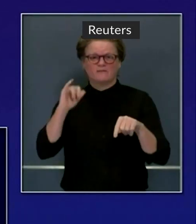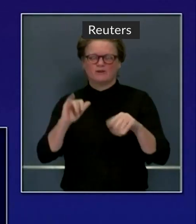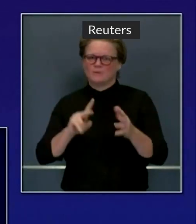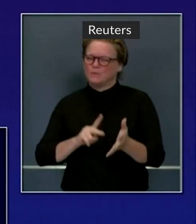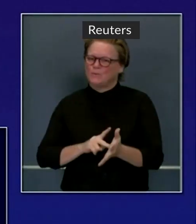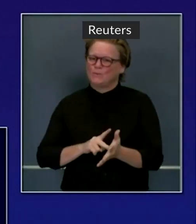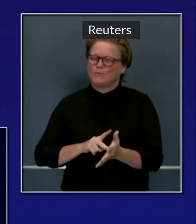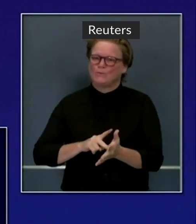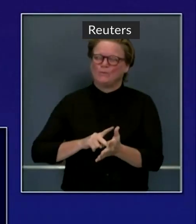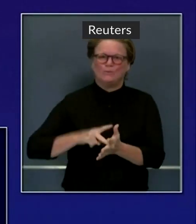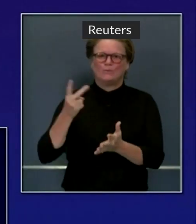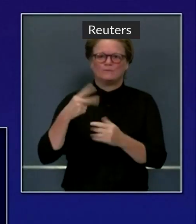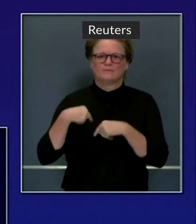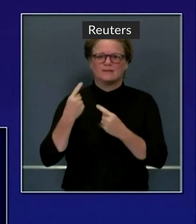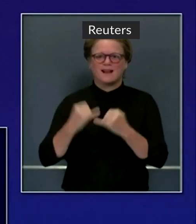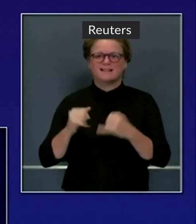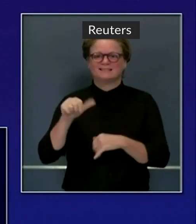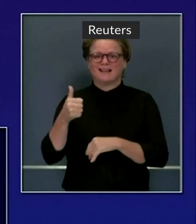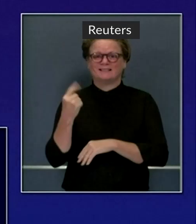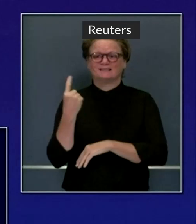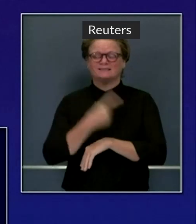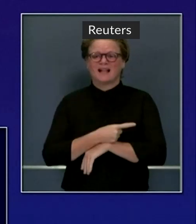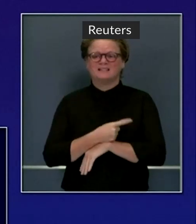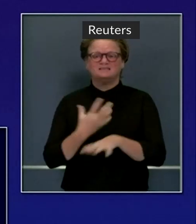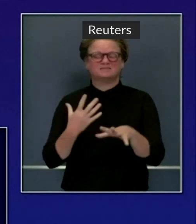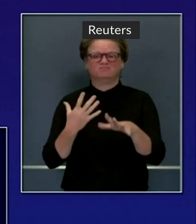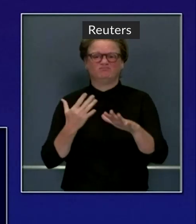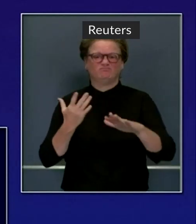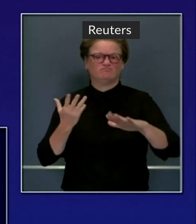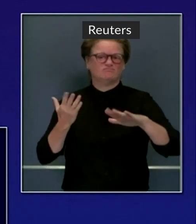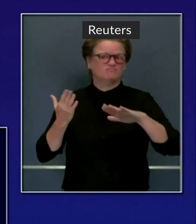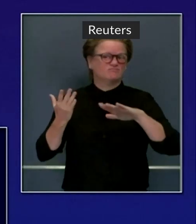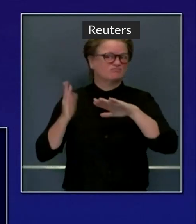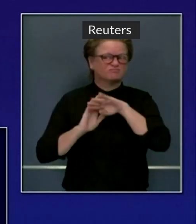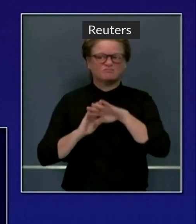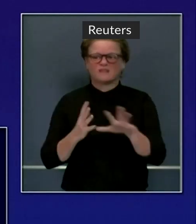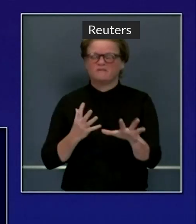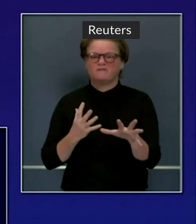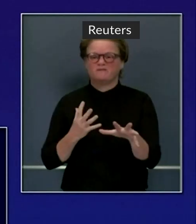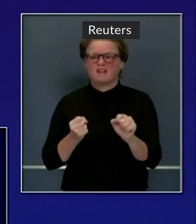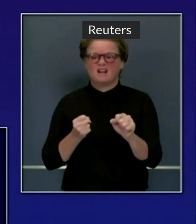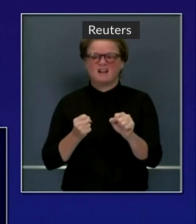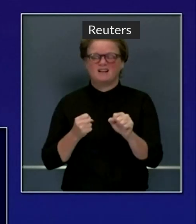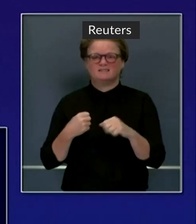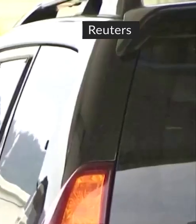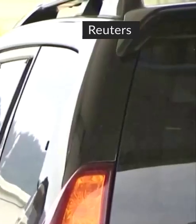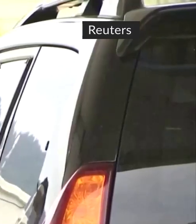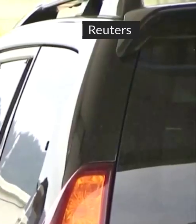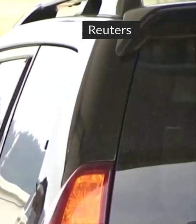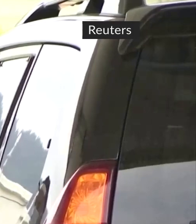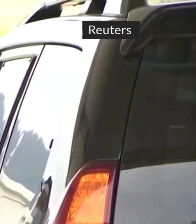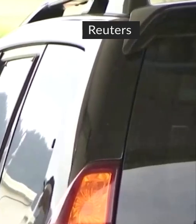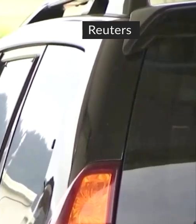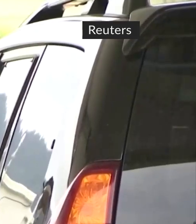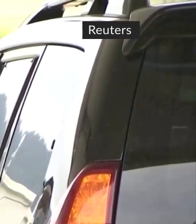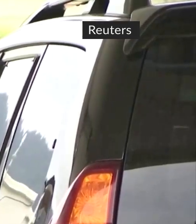10 days. This is simply the fastest increase California has seen since the beginning of this pandemic. According to